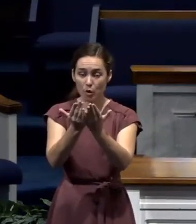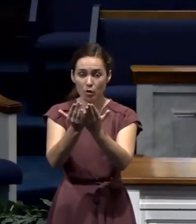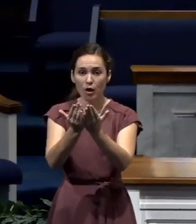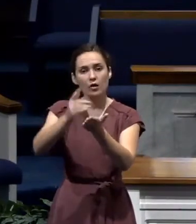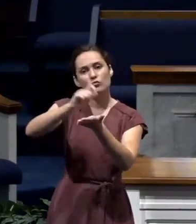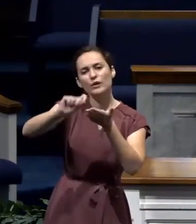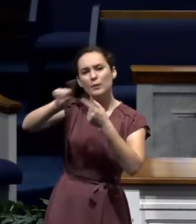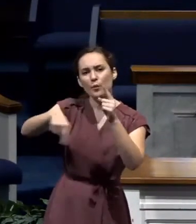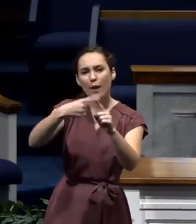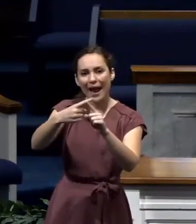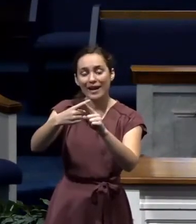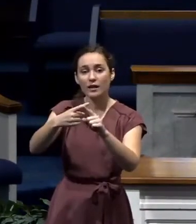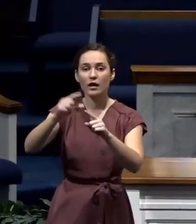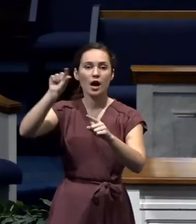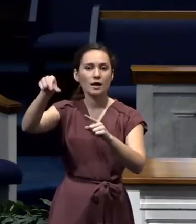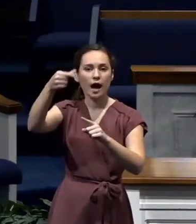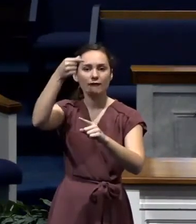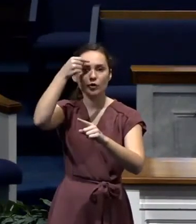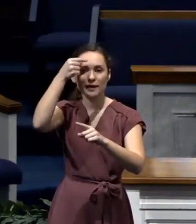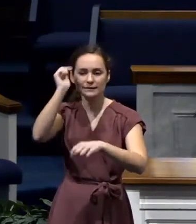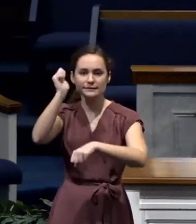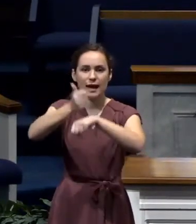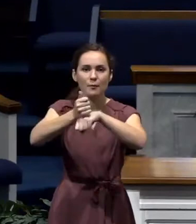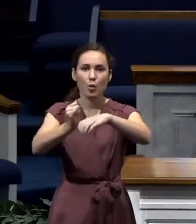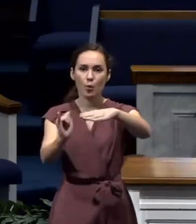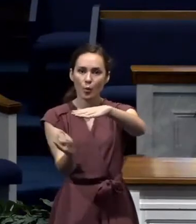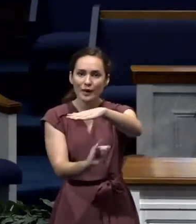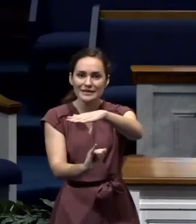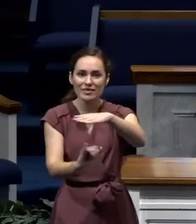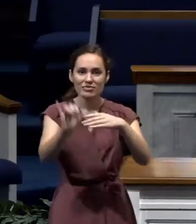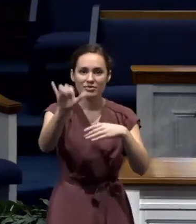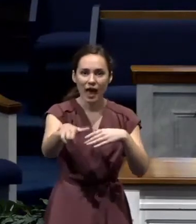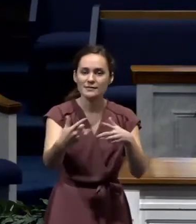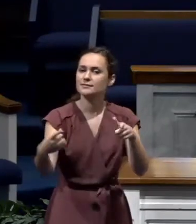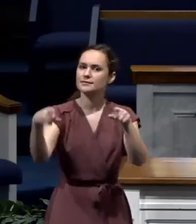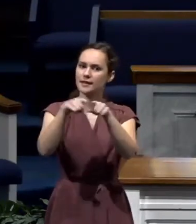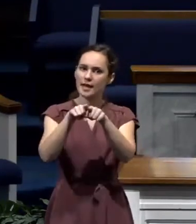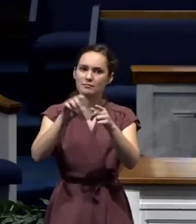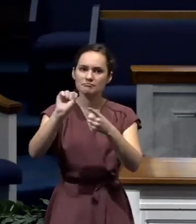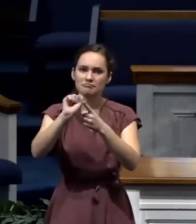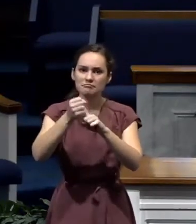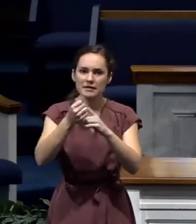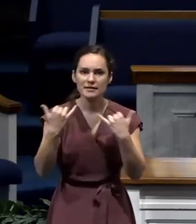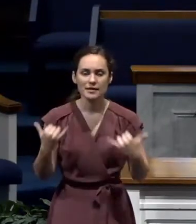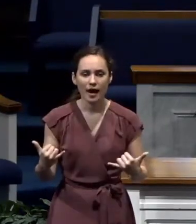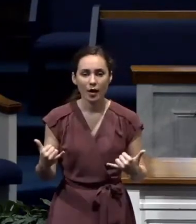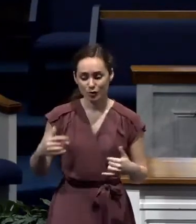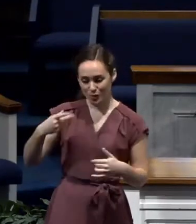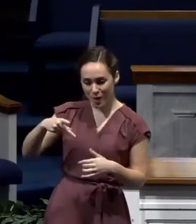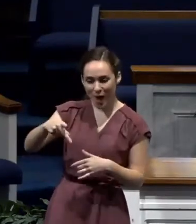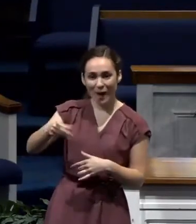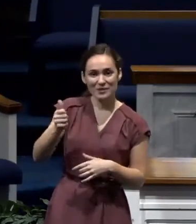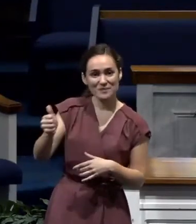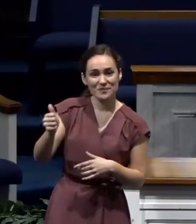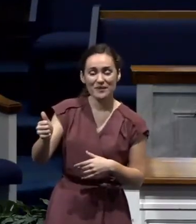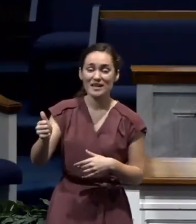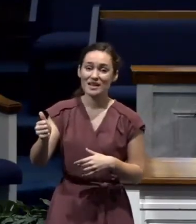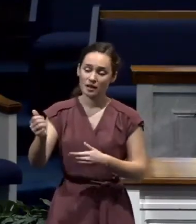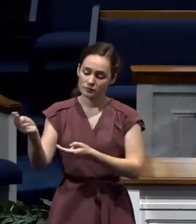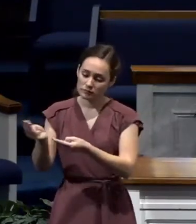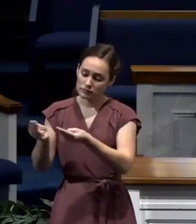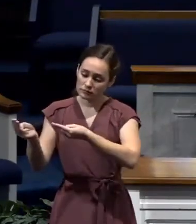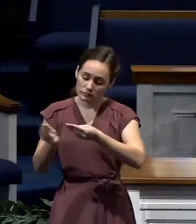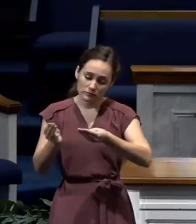government enforced quarantine? Did you know that? And Paul spent many of his years of ministry